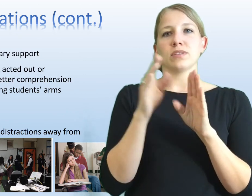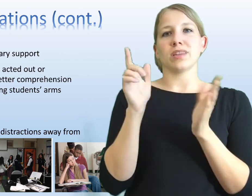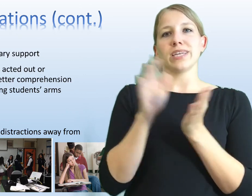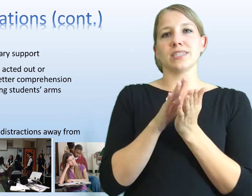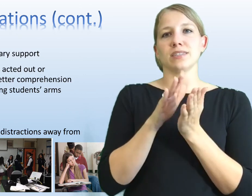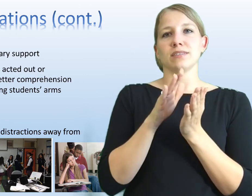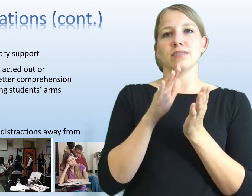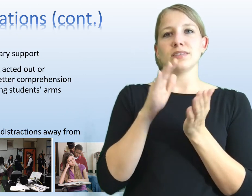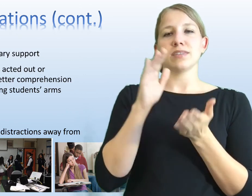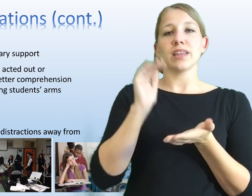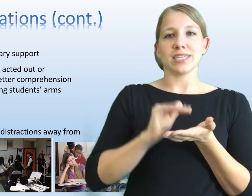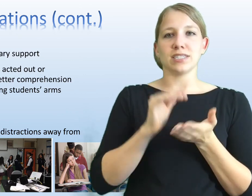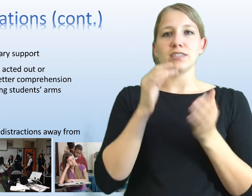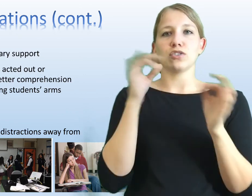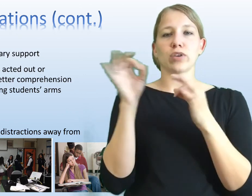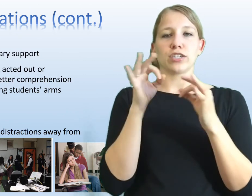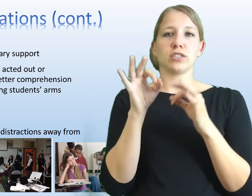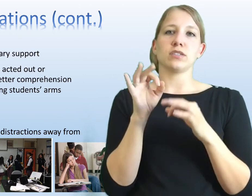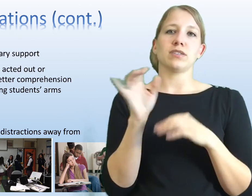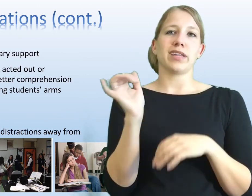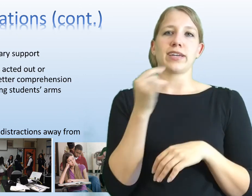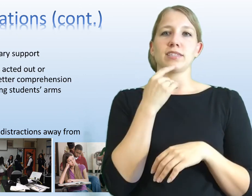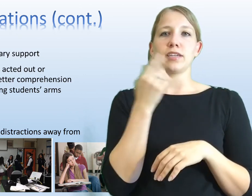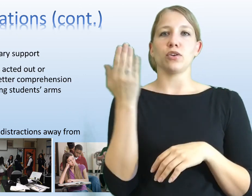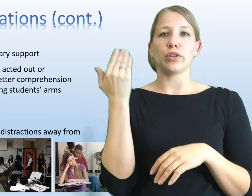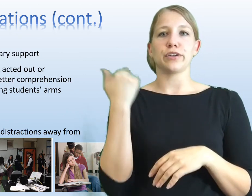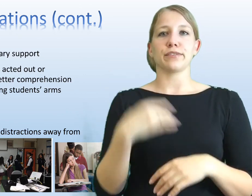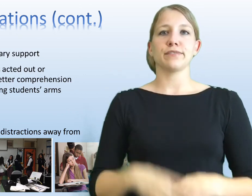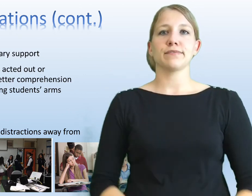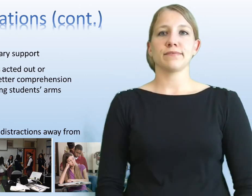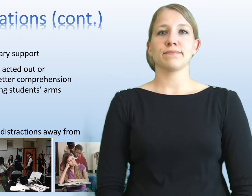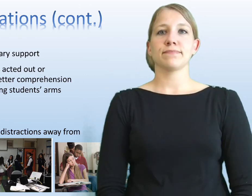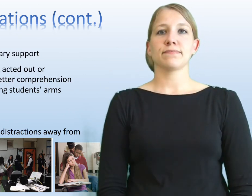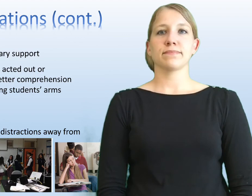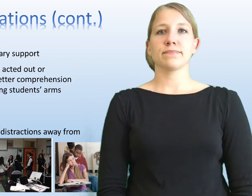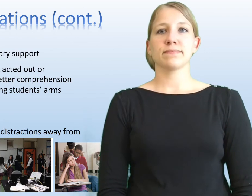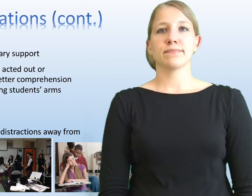to lessen to lessen distractions. Like I said earlier.